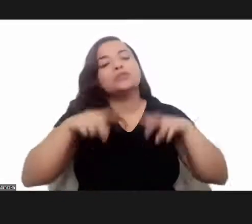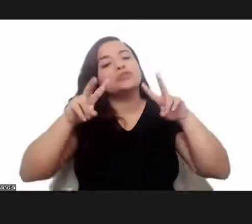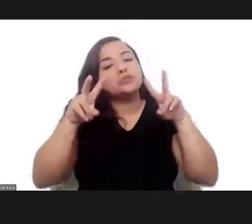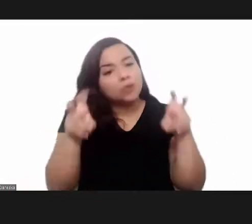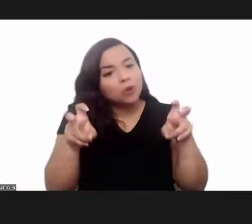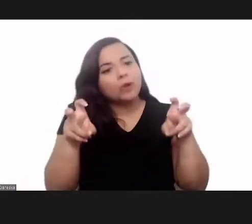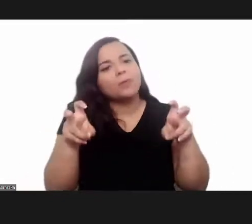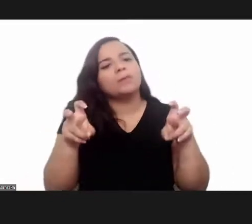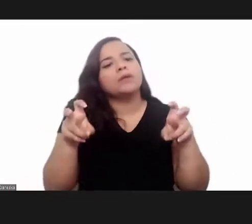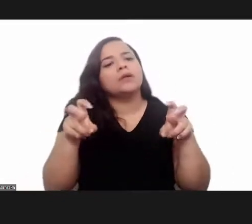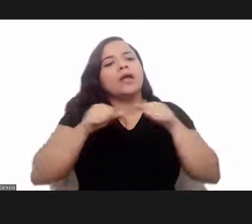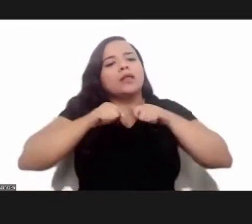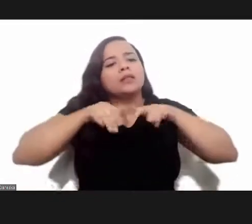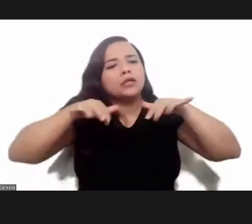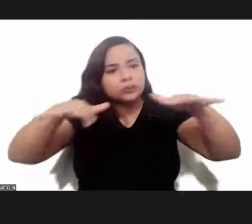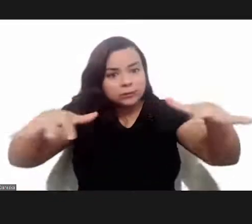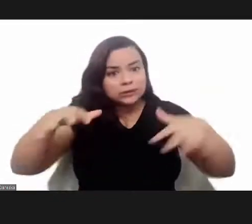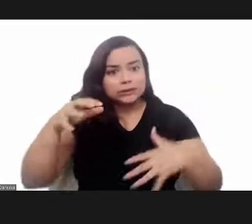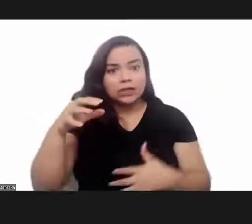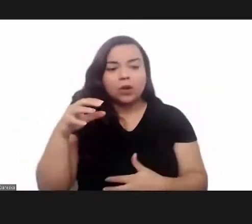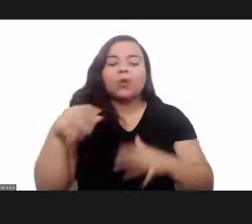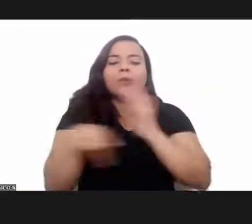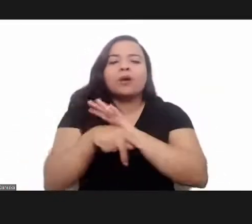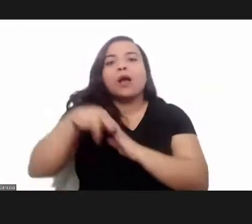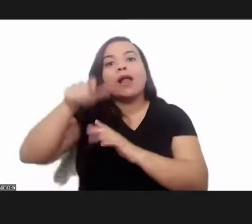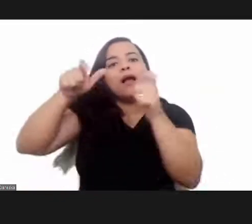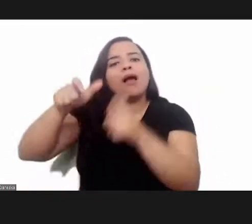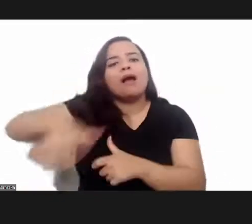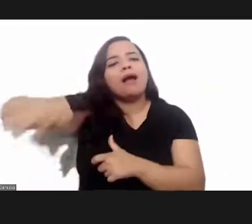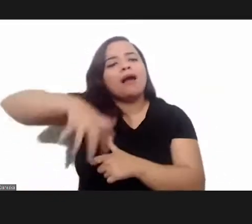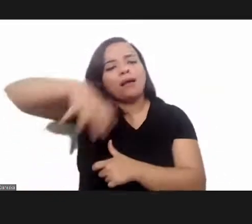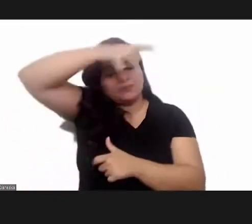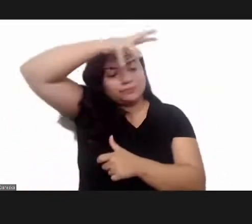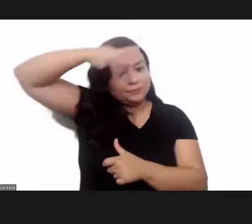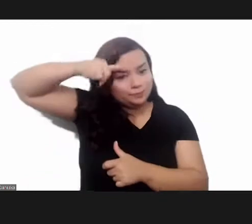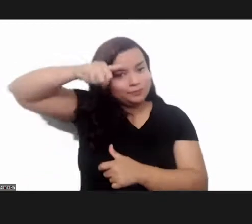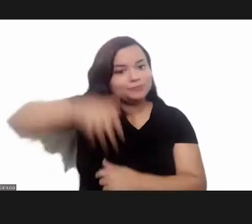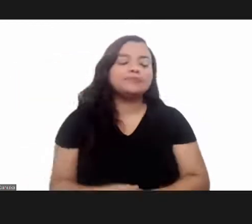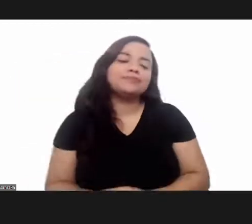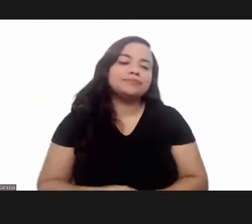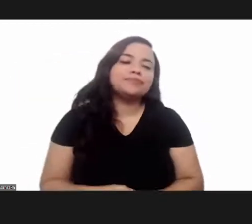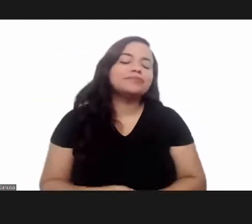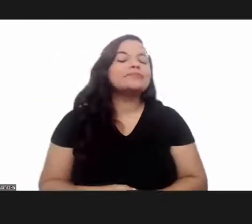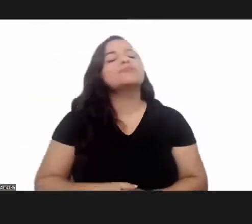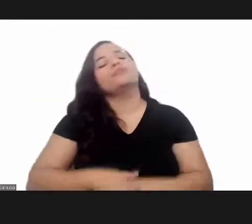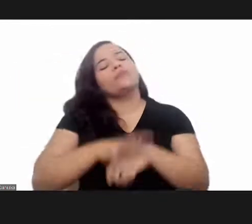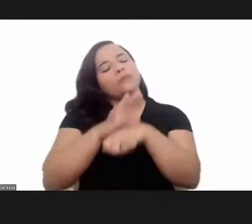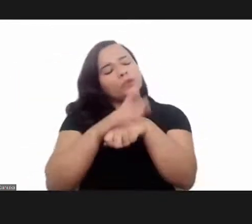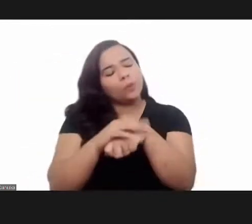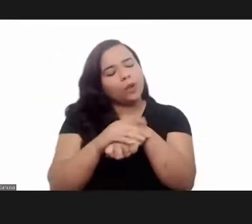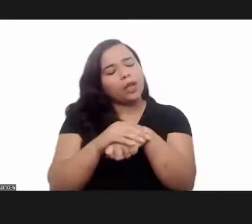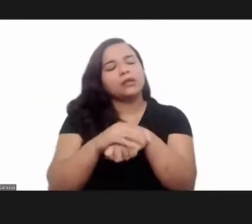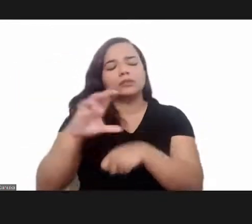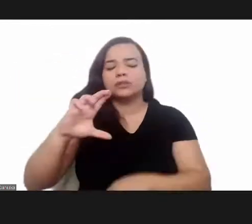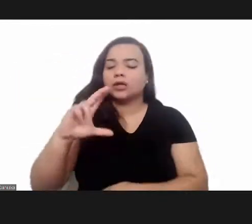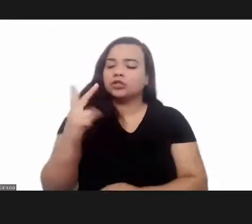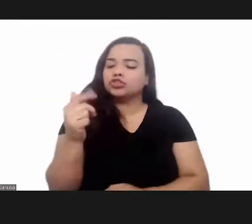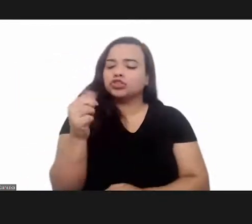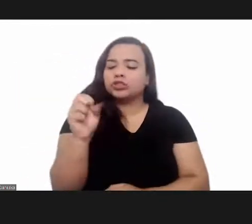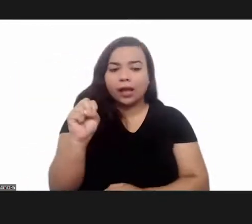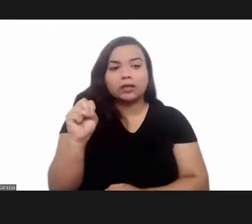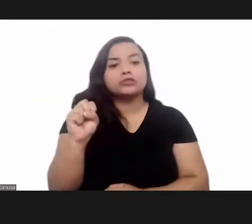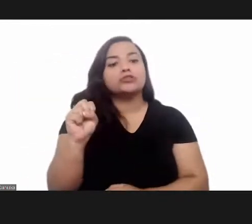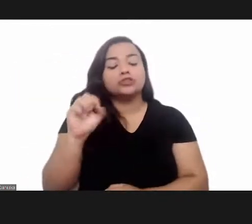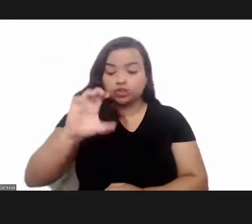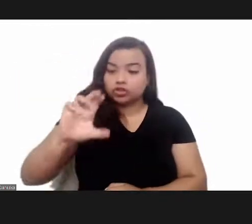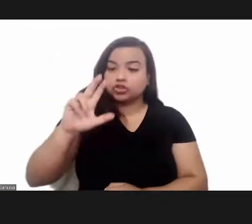transmission oral transmission which is highly prevalent in the amazon oral transmission in the chagas disease program has been developed